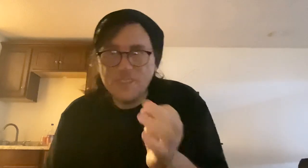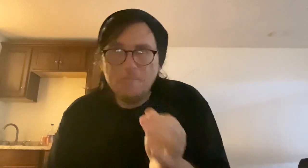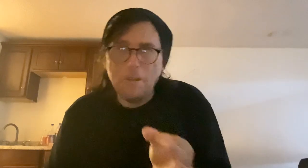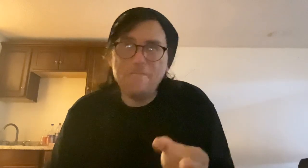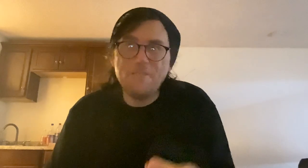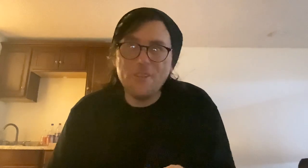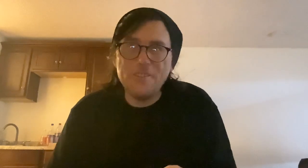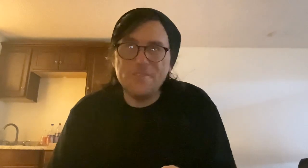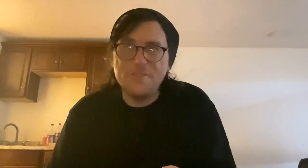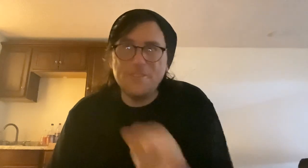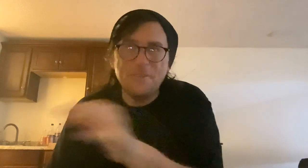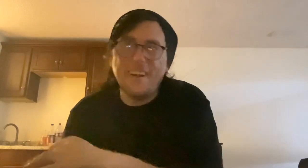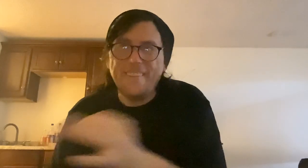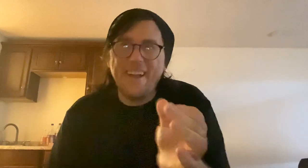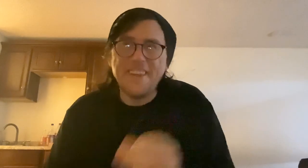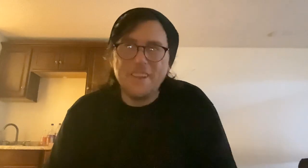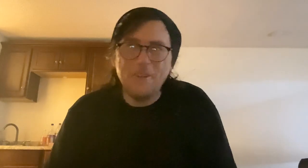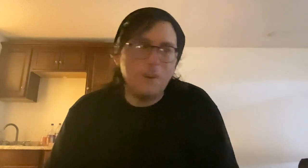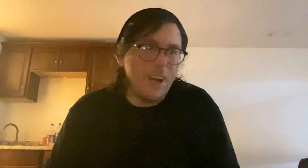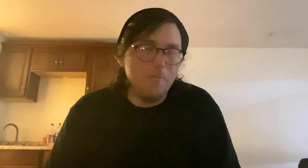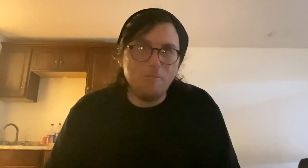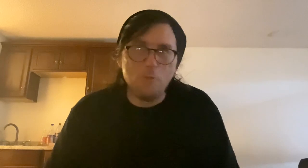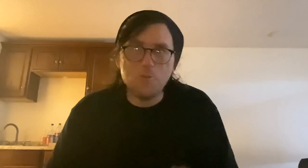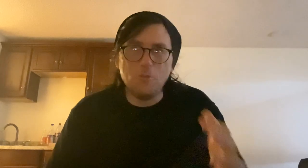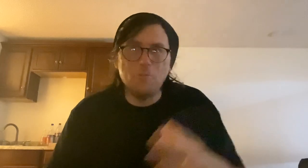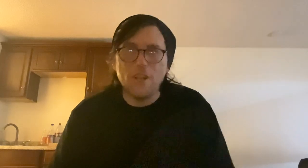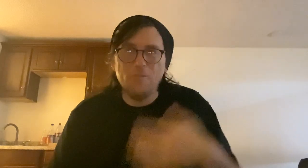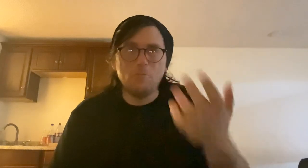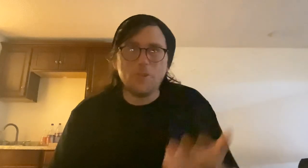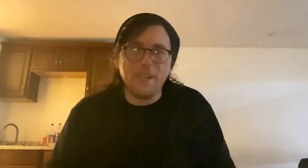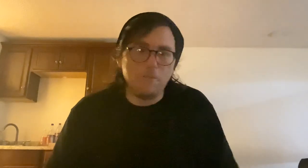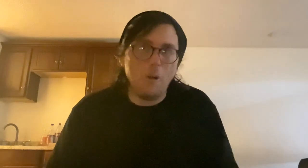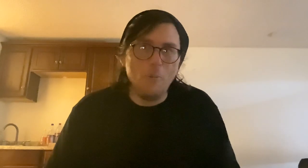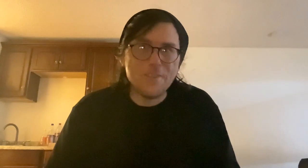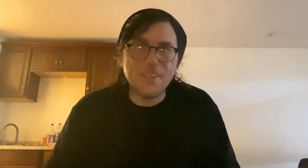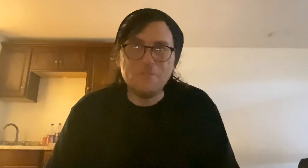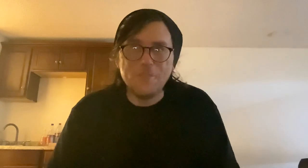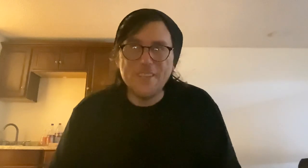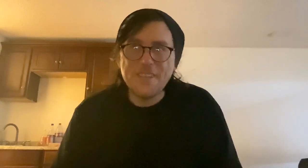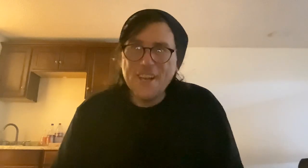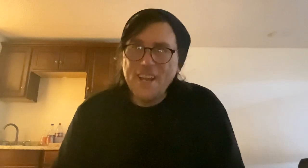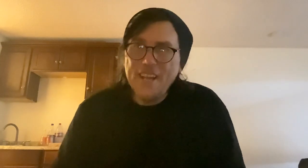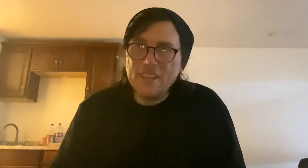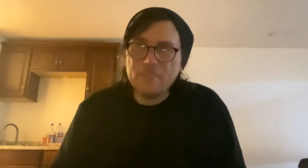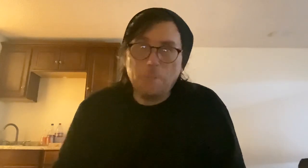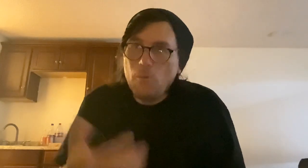But if you can do it online, know, virtual, you know, working from home and stuff doing this. By the way,